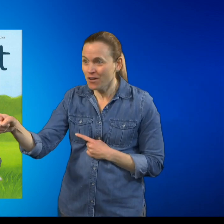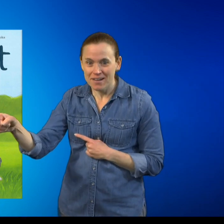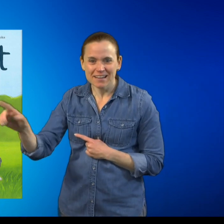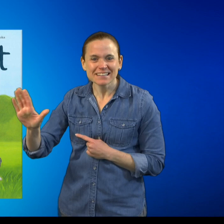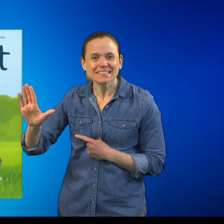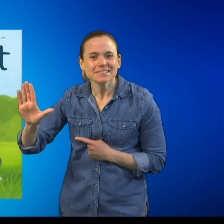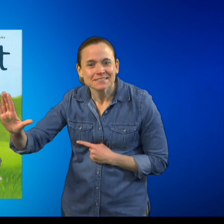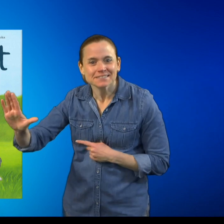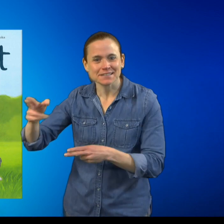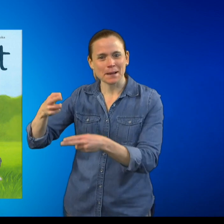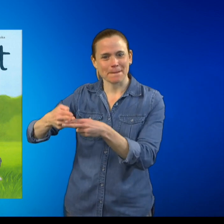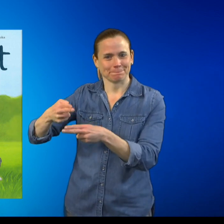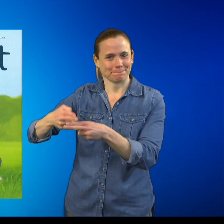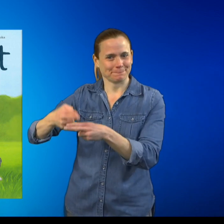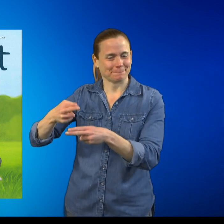Rocket is the dog's name.